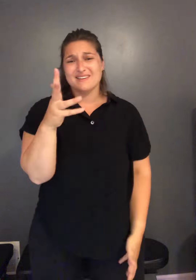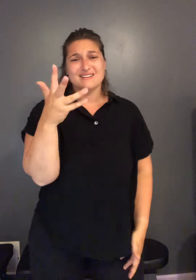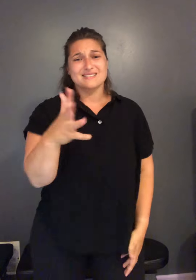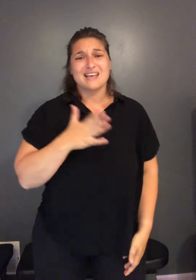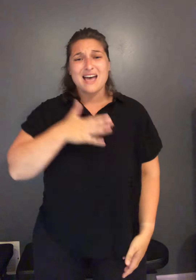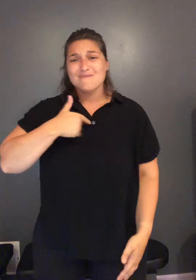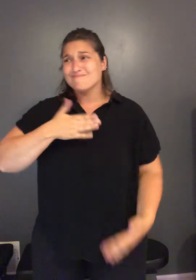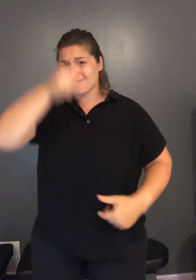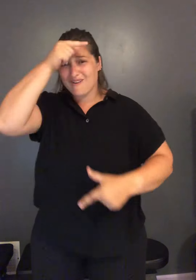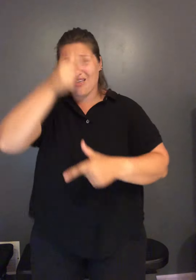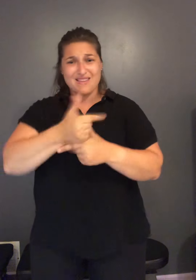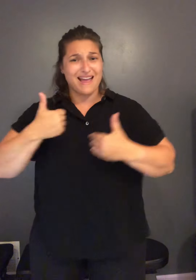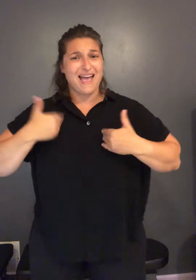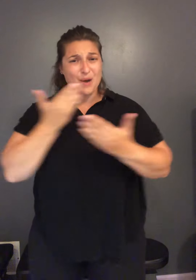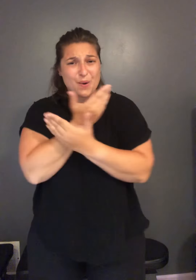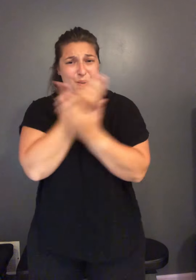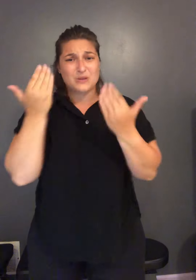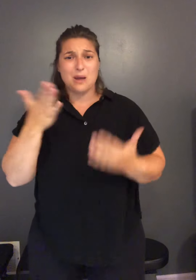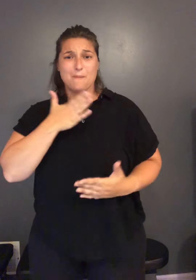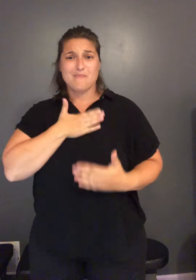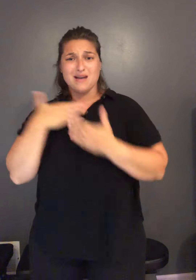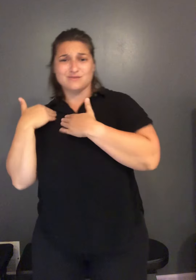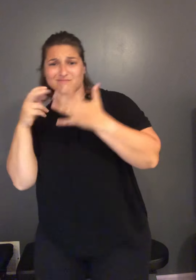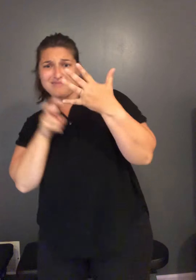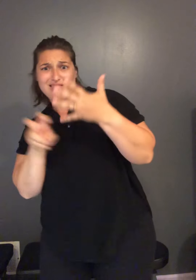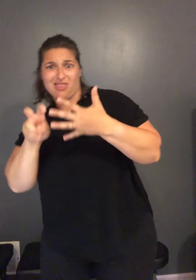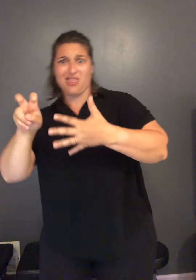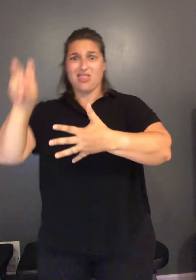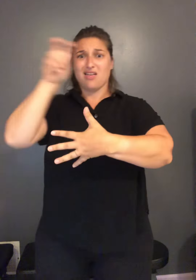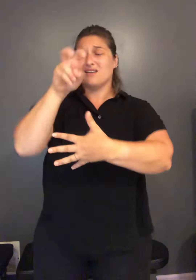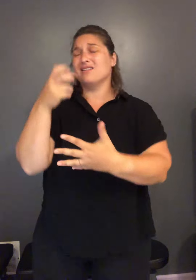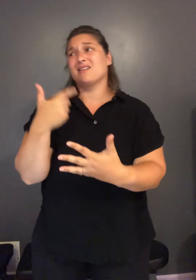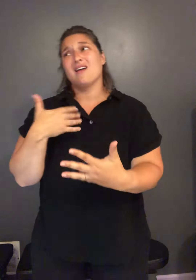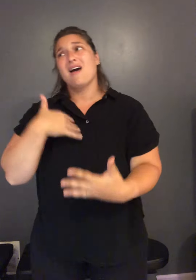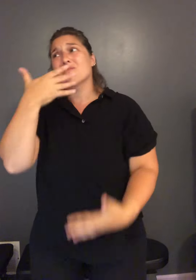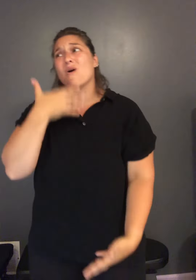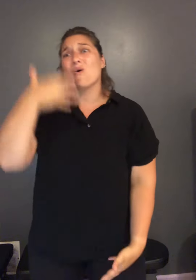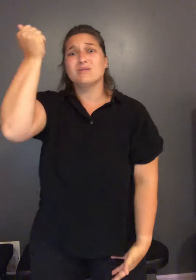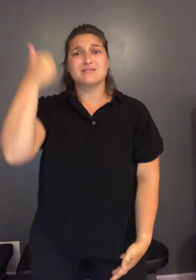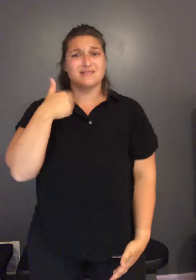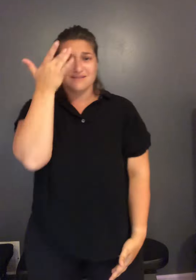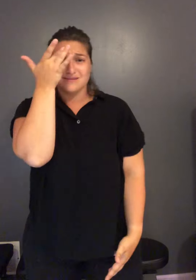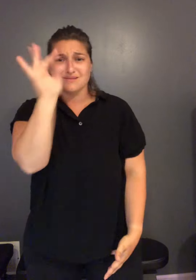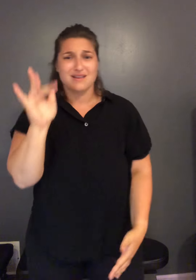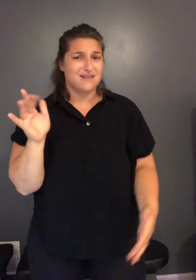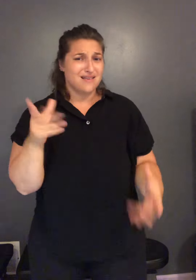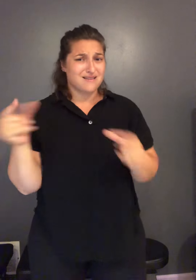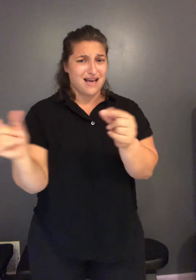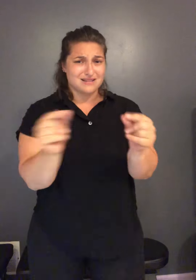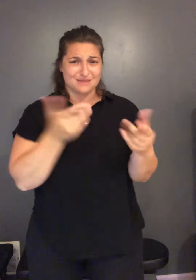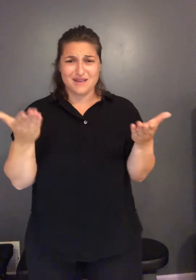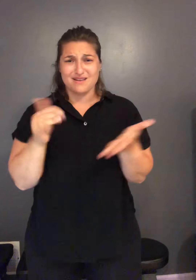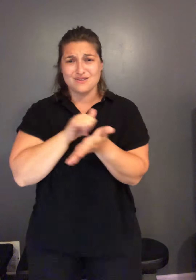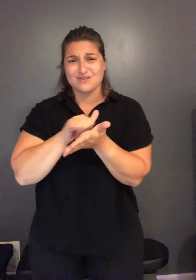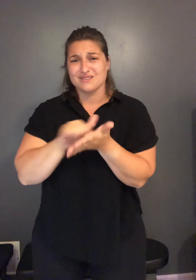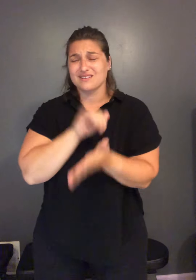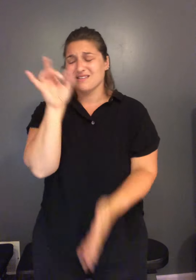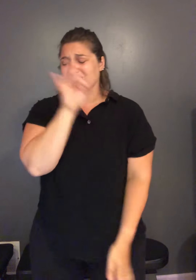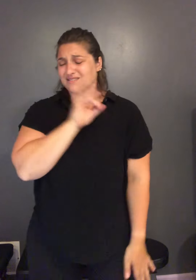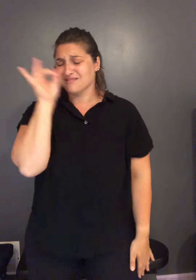marry rich my father has no son so I'm the one who has the social platform but I'm the oldest and the wittiest and the godliest in New York City it's